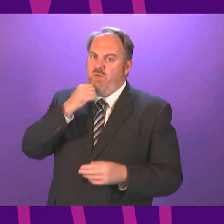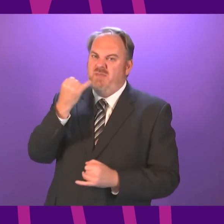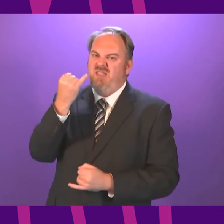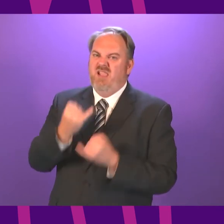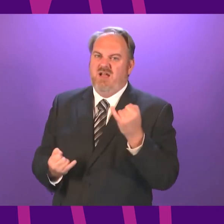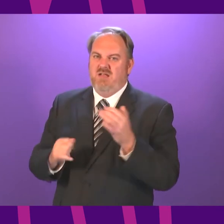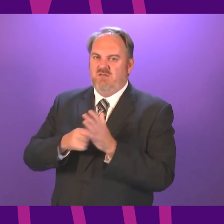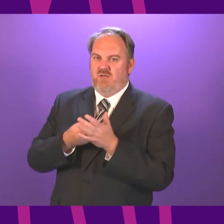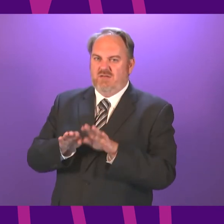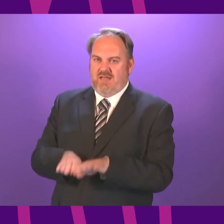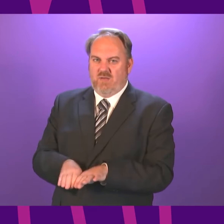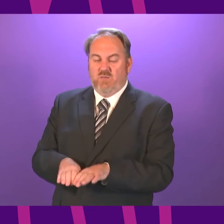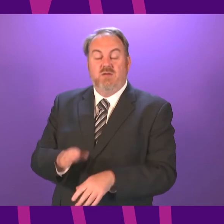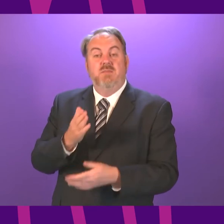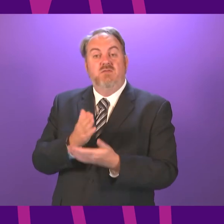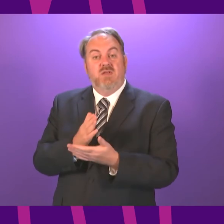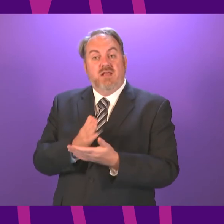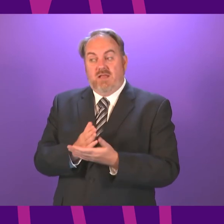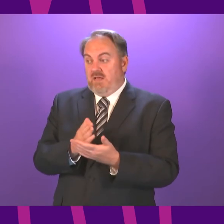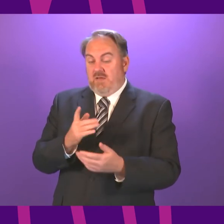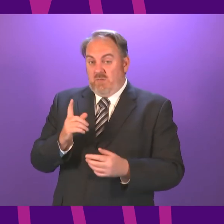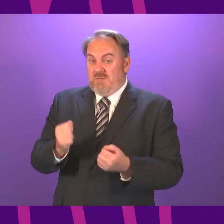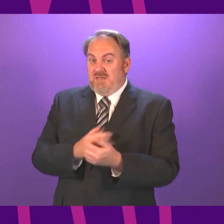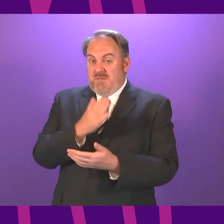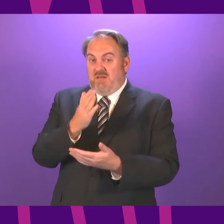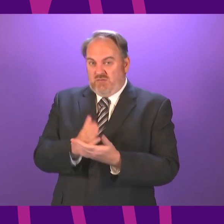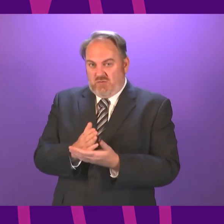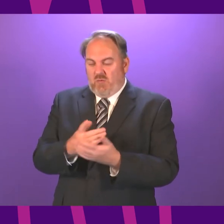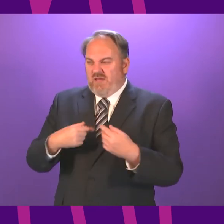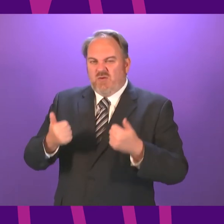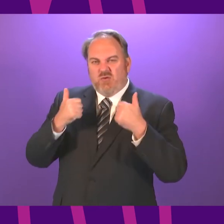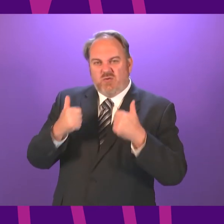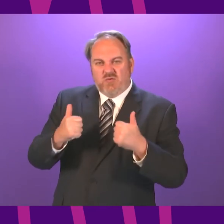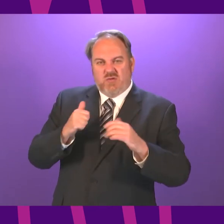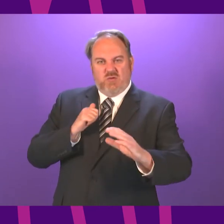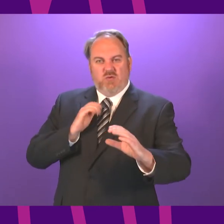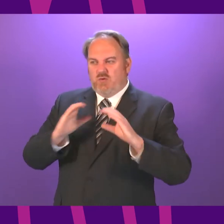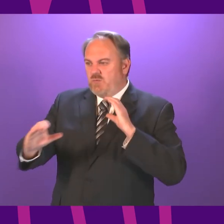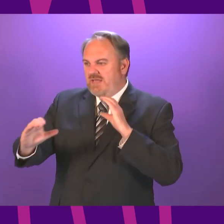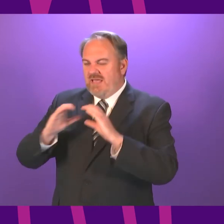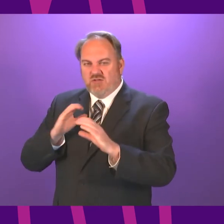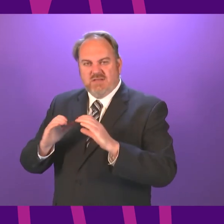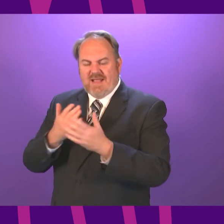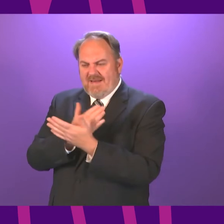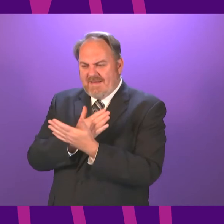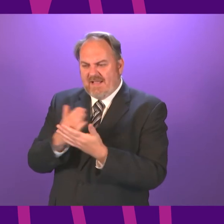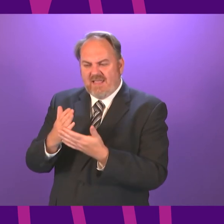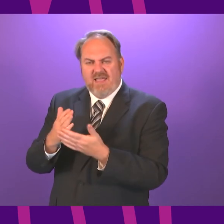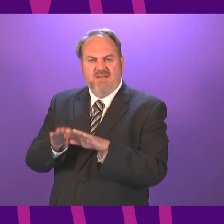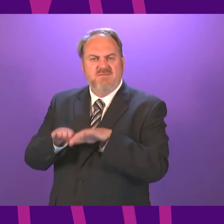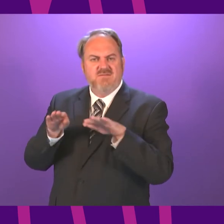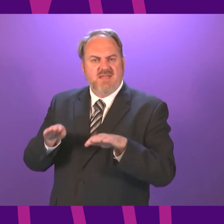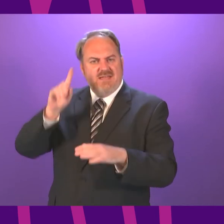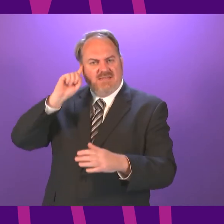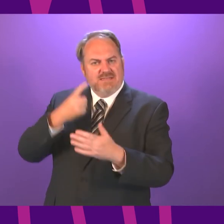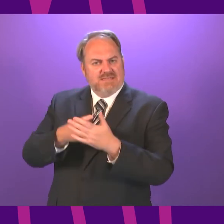trust and confidence through this pandemic, we've got to make sure we maintain effective communication and consistent decision-making. And I'm sorry to say